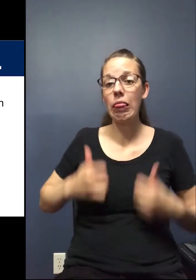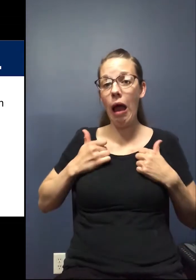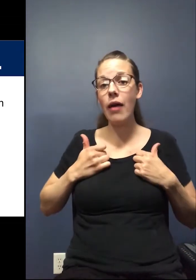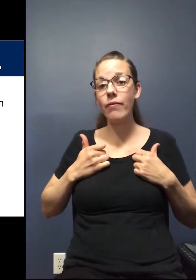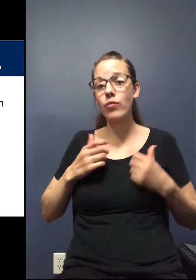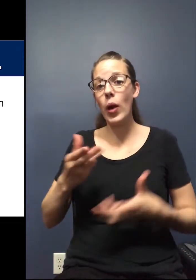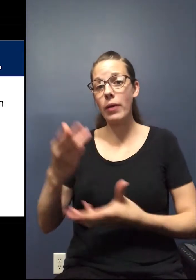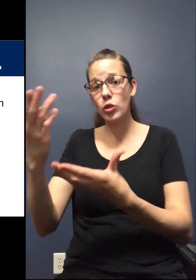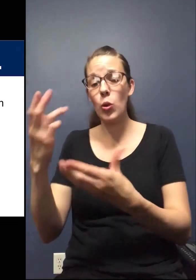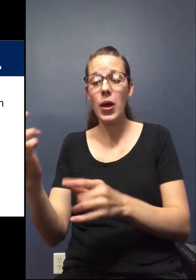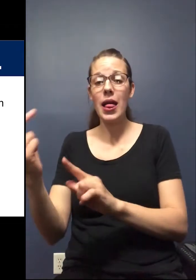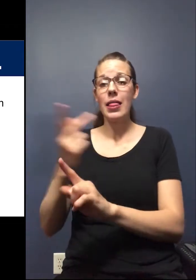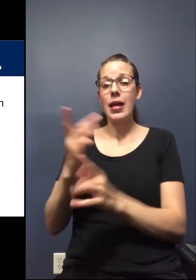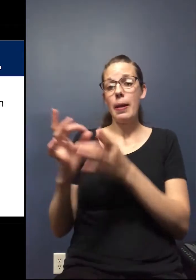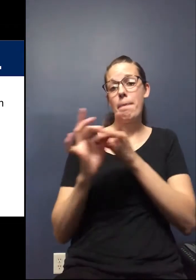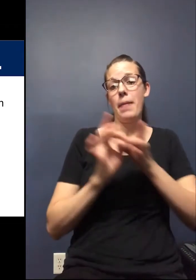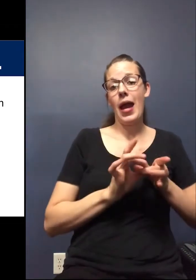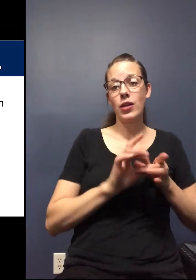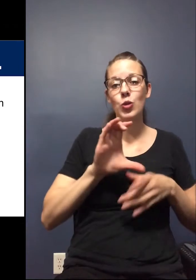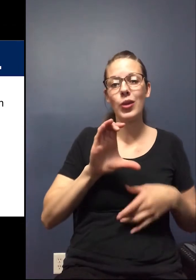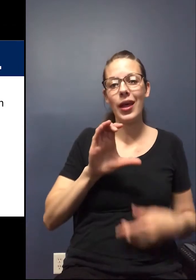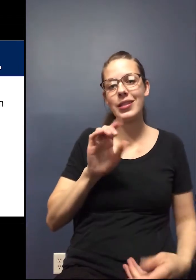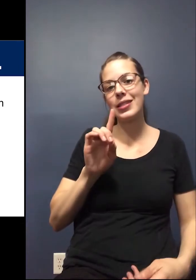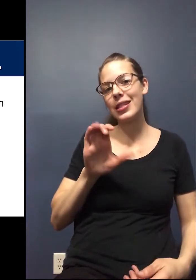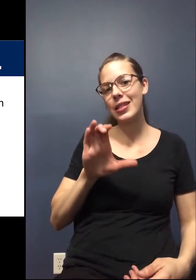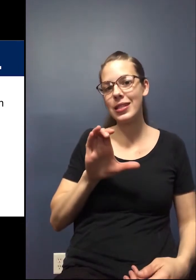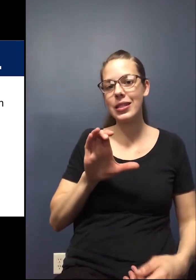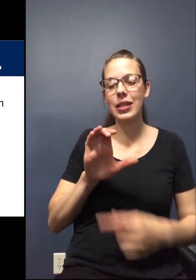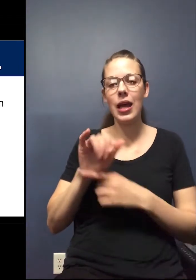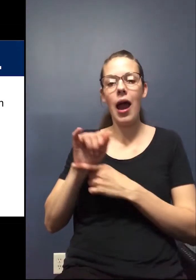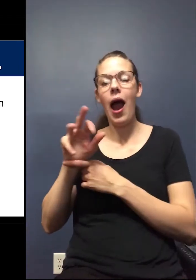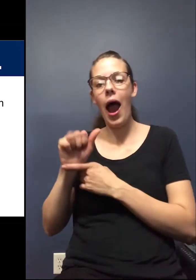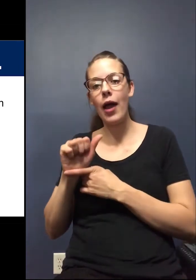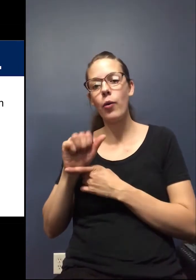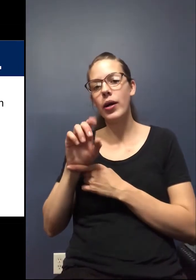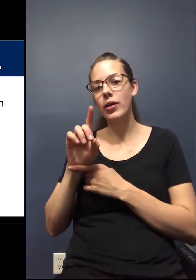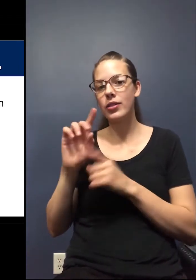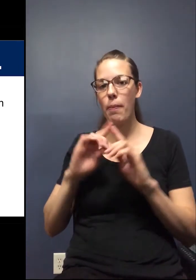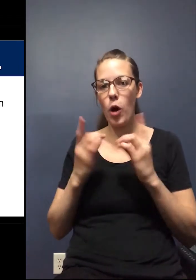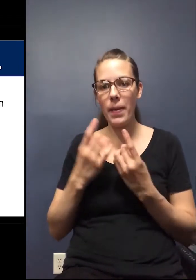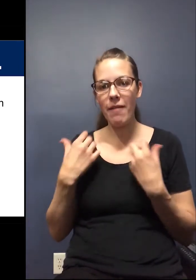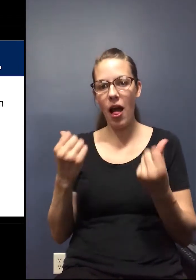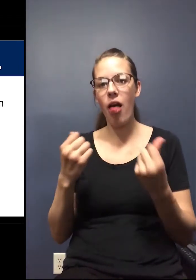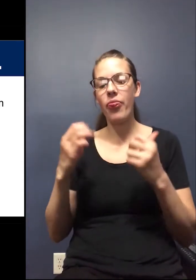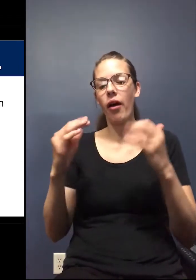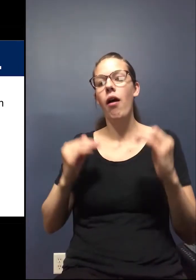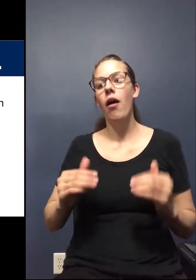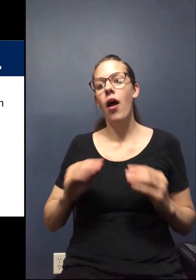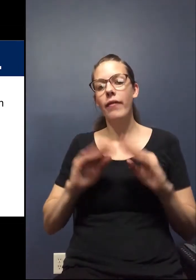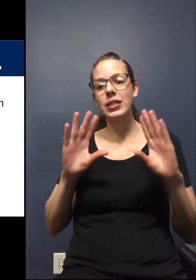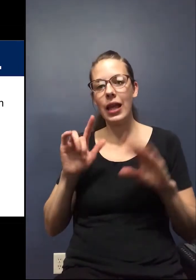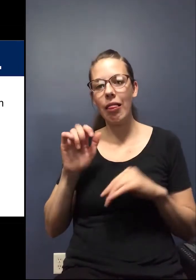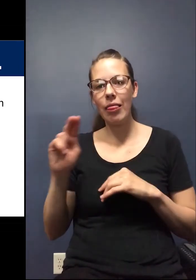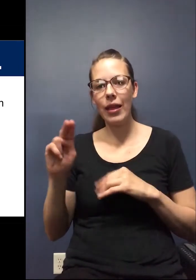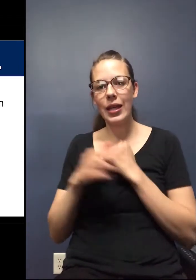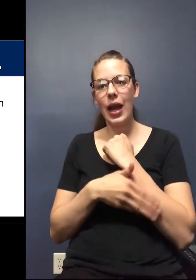we do link back to sites like the CDC, the Iowa Department of Health, and obviously Lynn County Public Health is a resource that